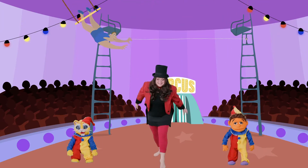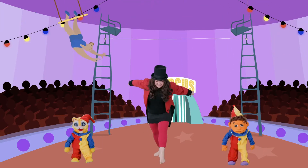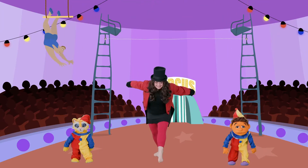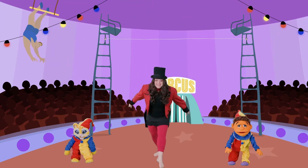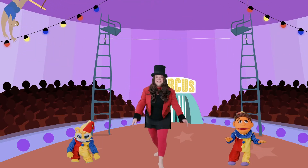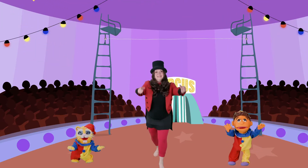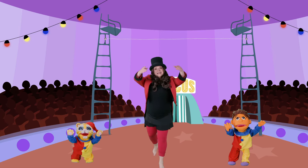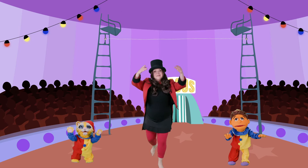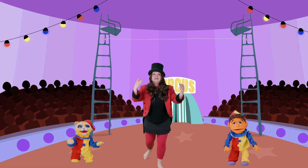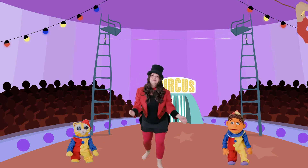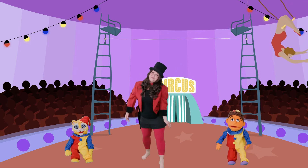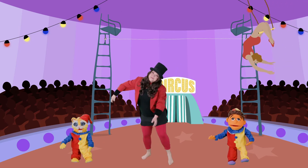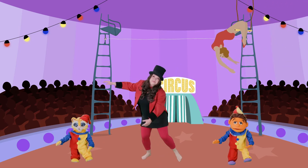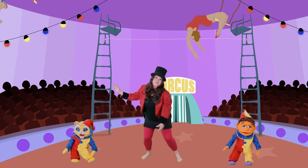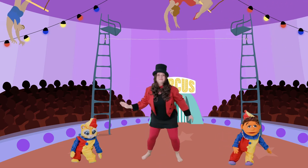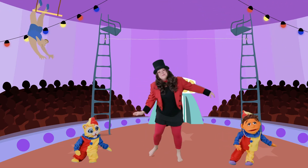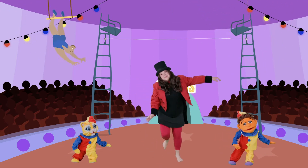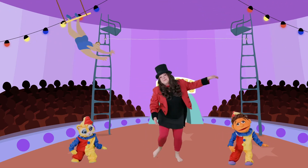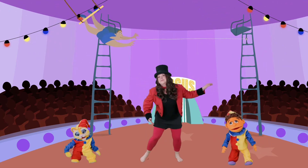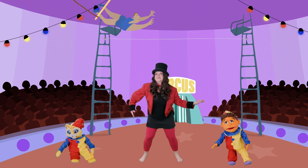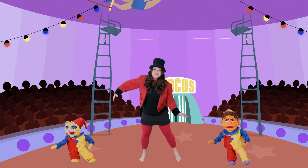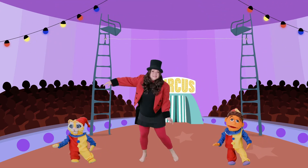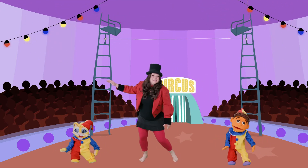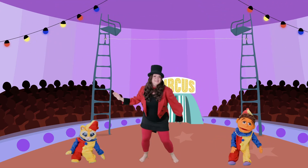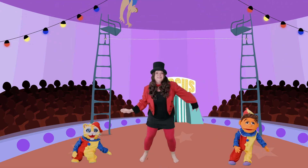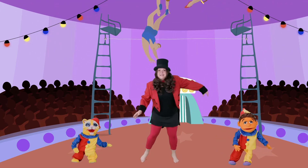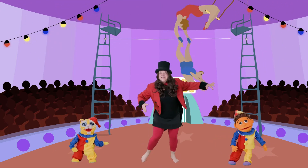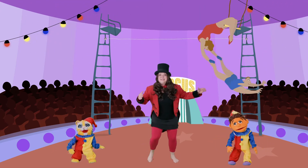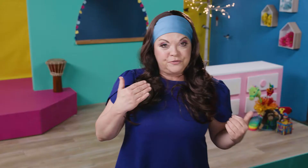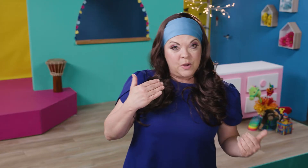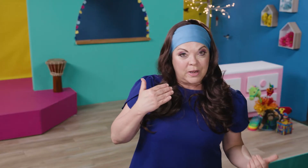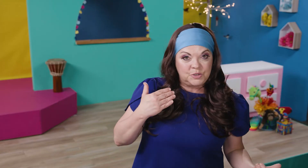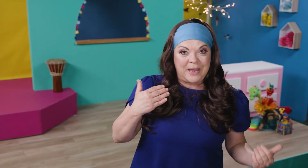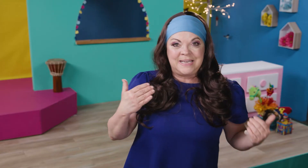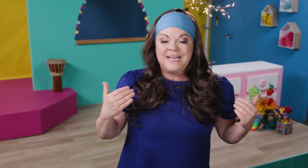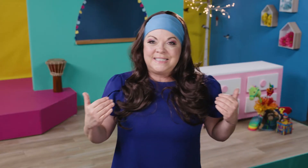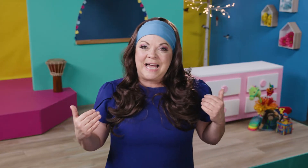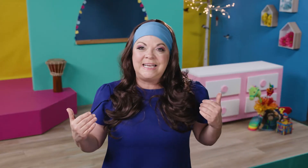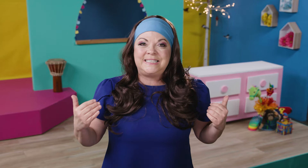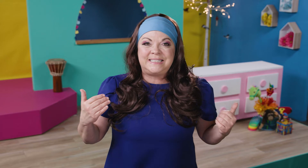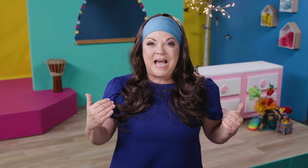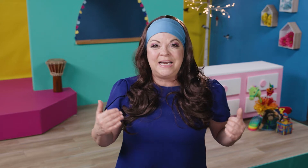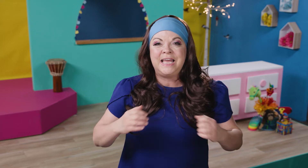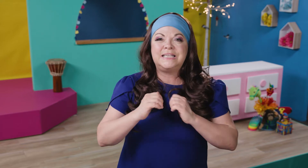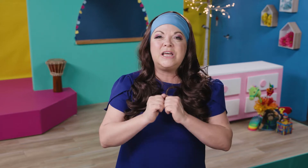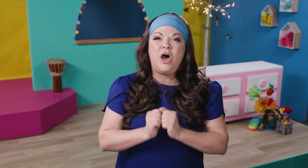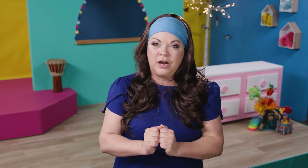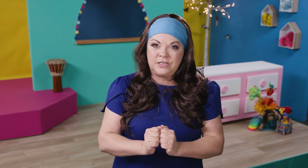knees while swinging. I always say that the ability of shifting one's weight side to side is the heart